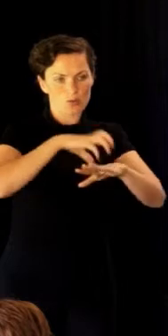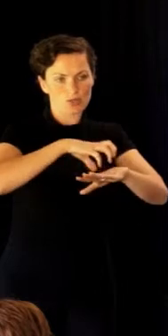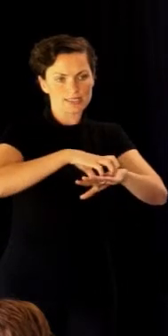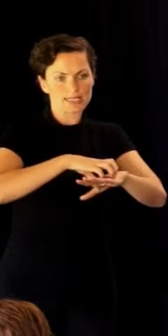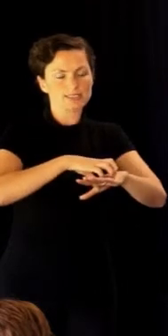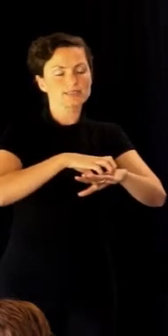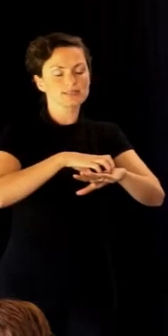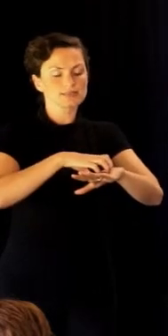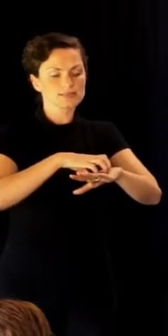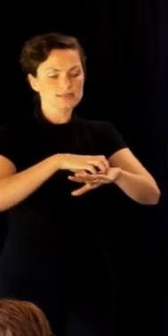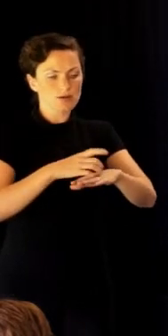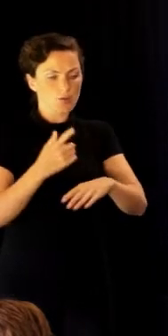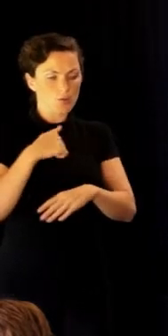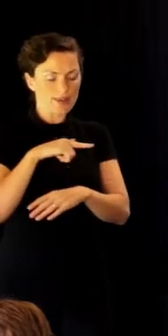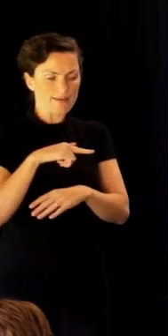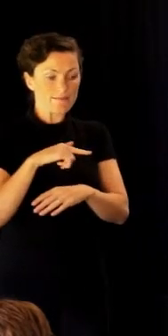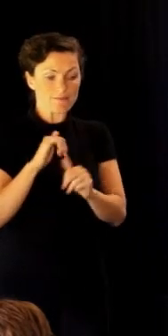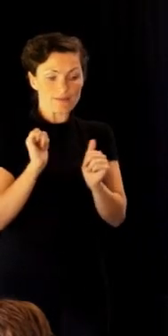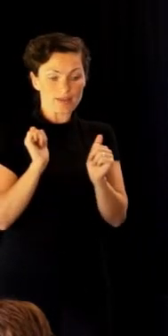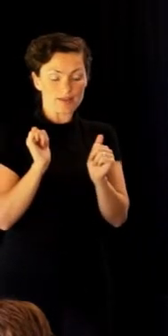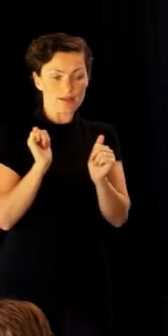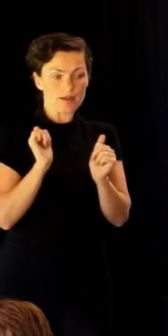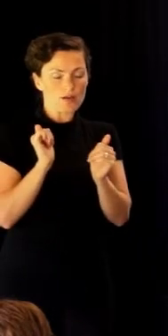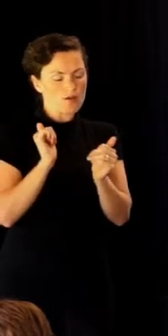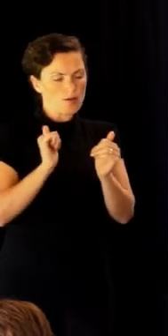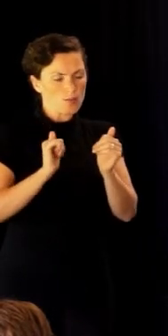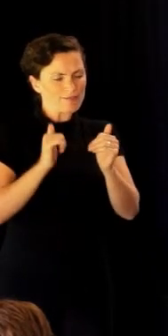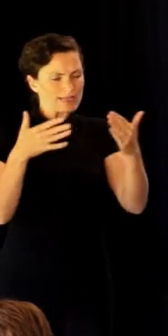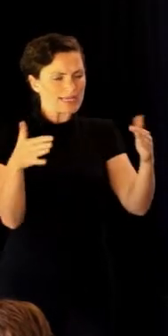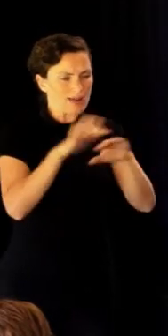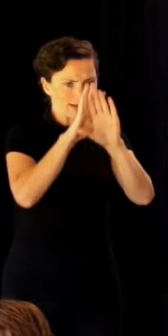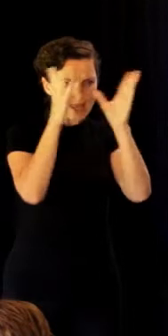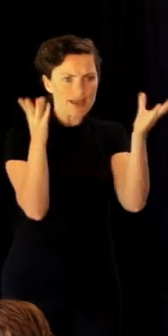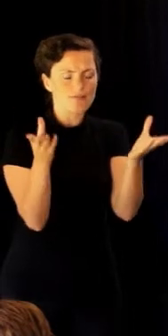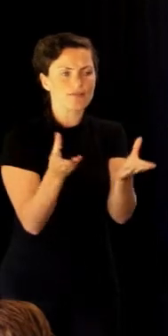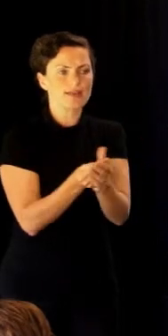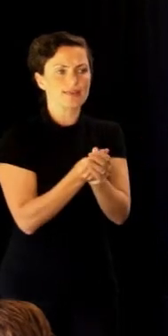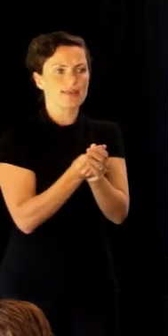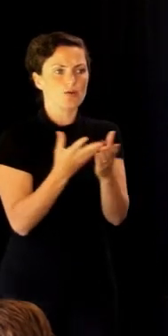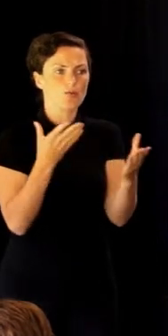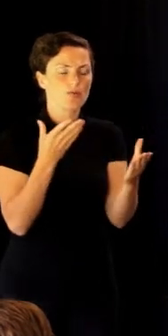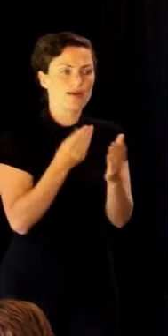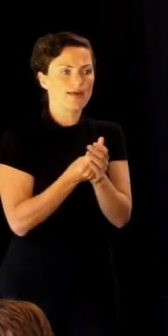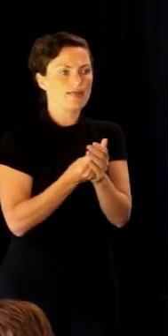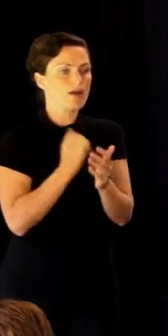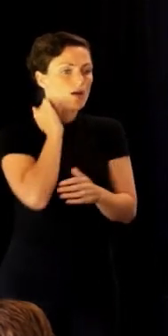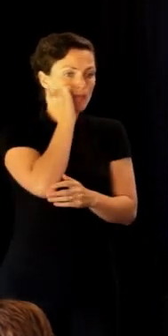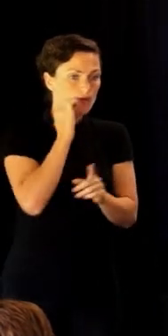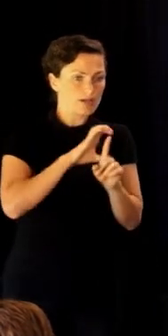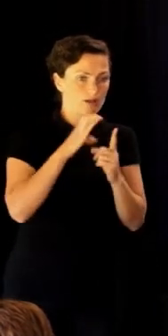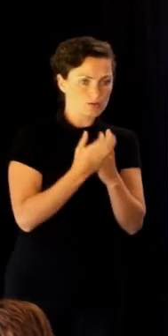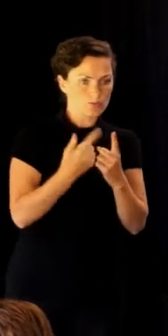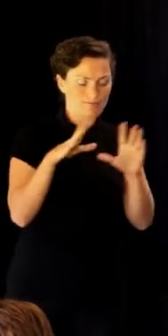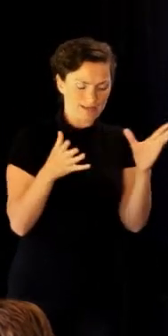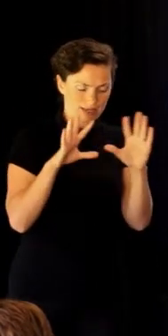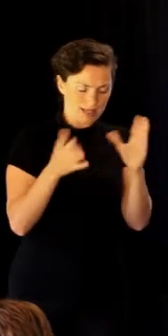just completely encompassed everything about Māori culture. We